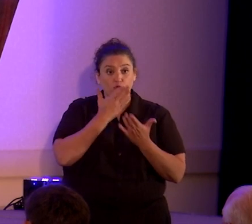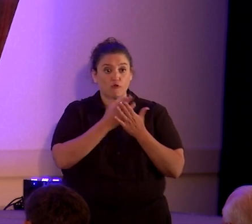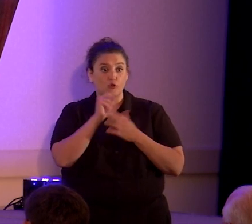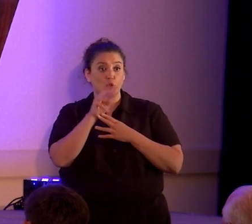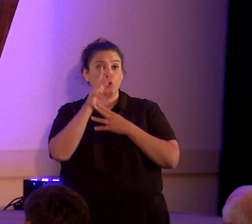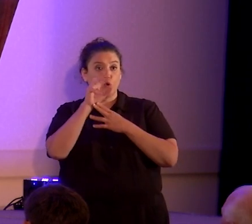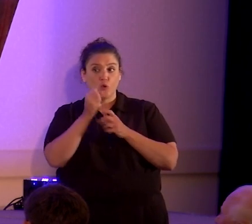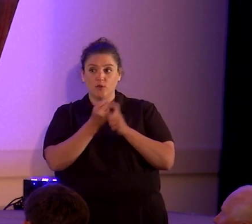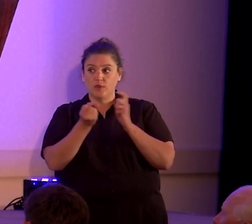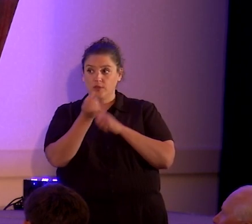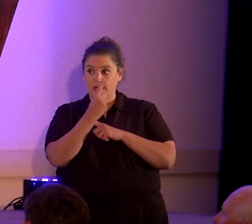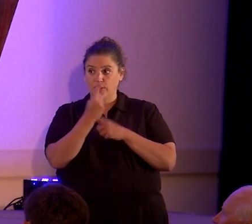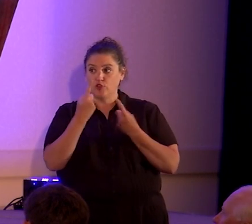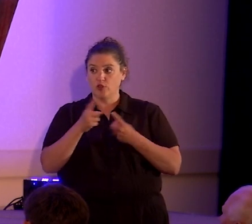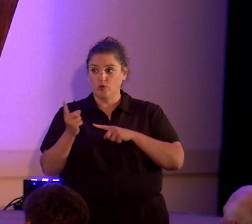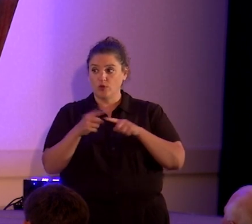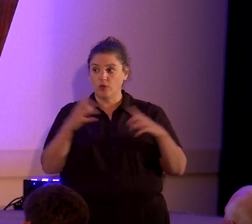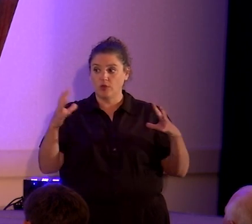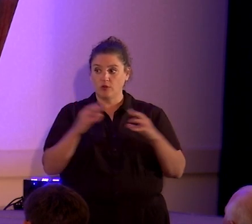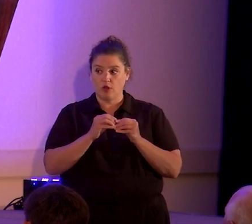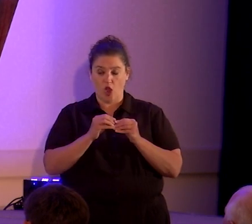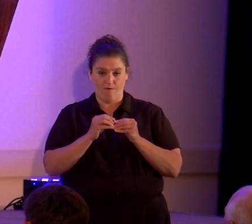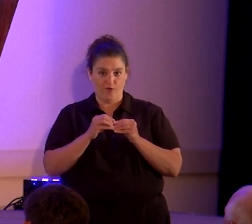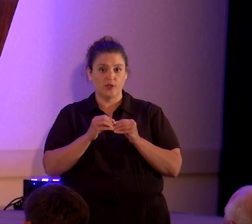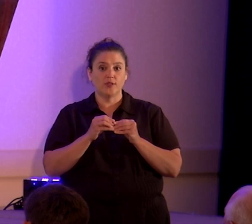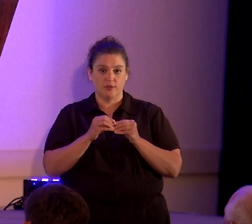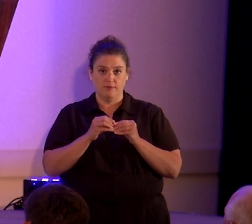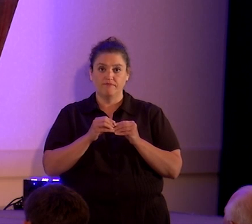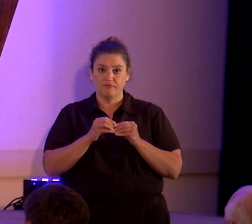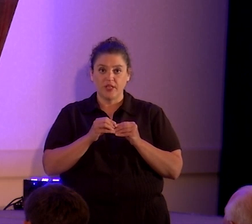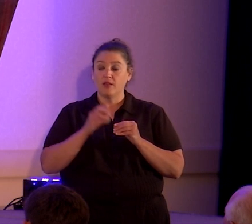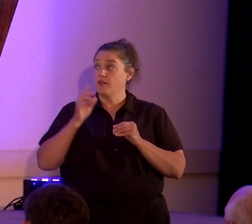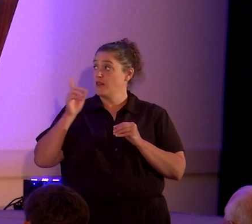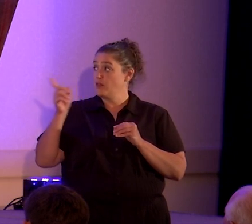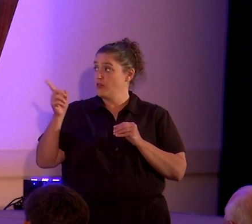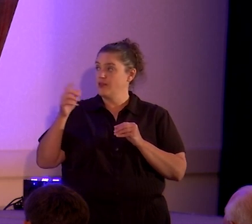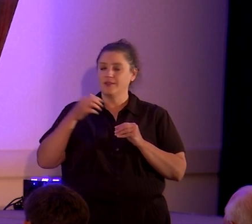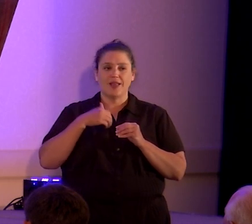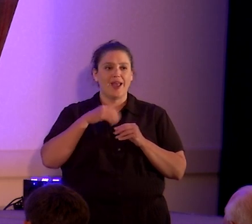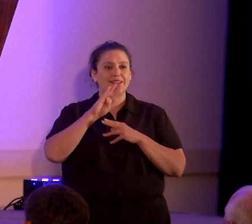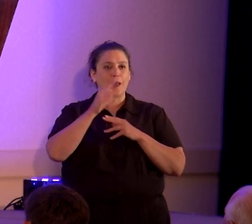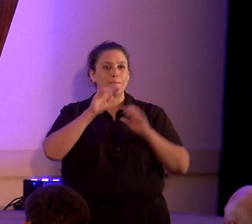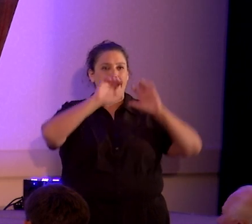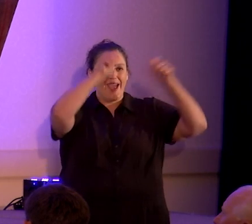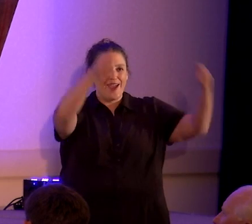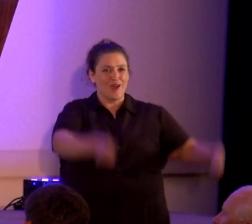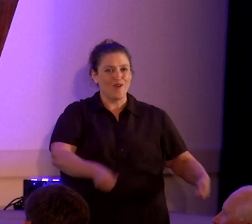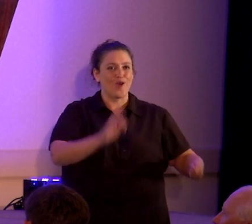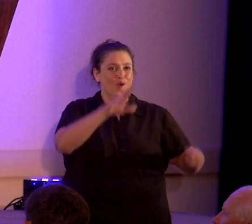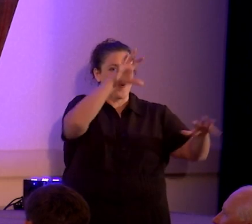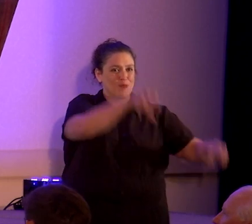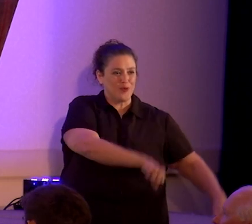when you attend the conference that this monument has a bag over it or has been removed.